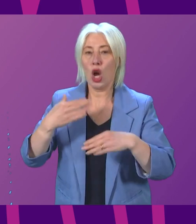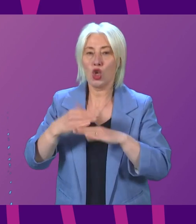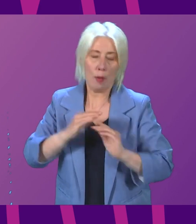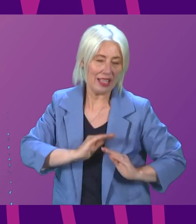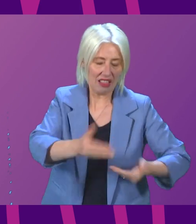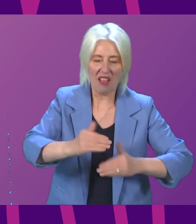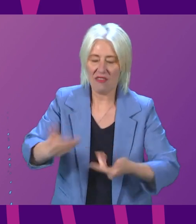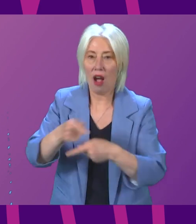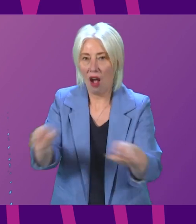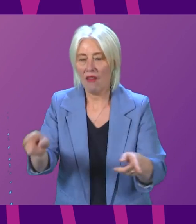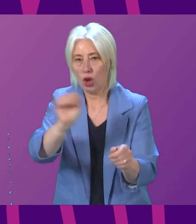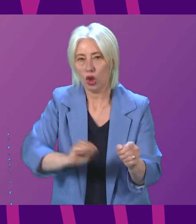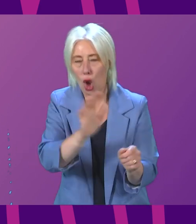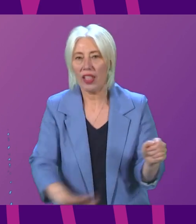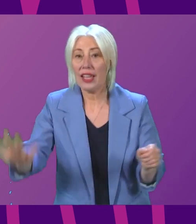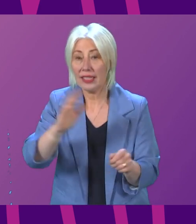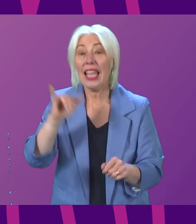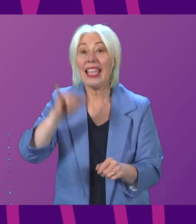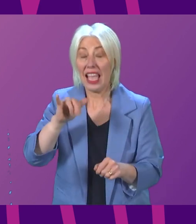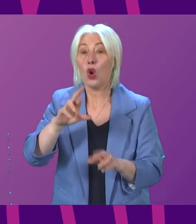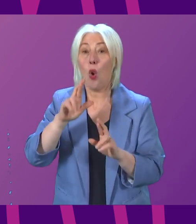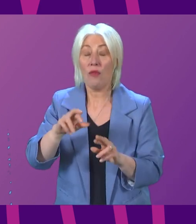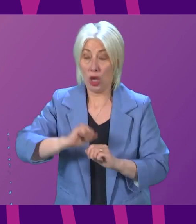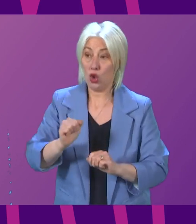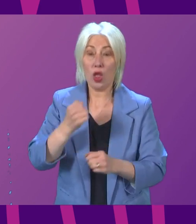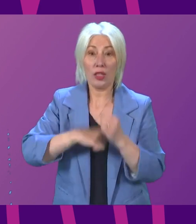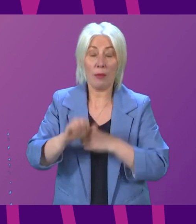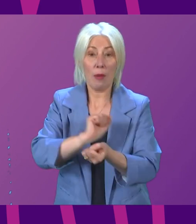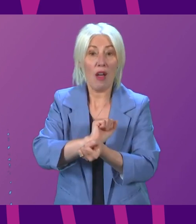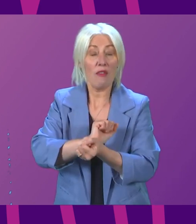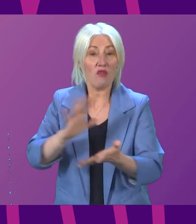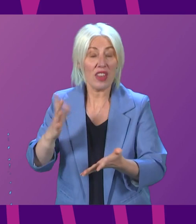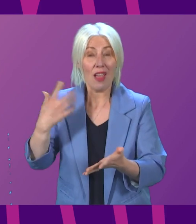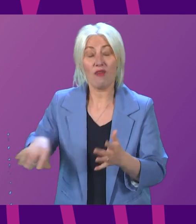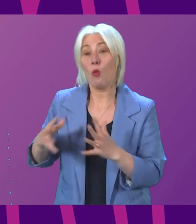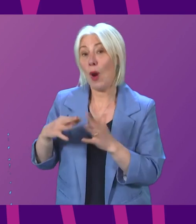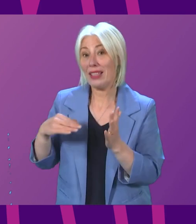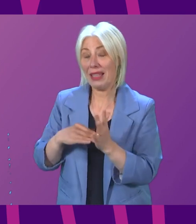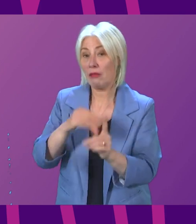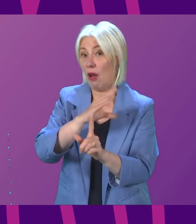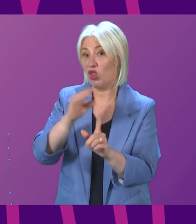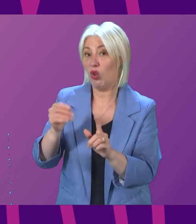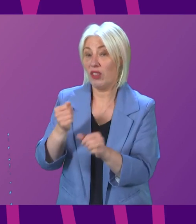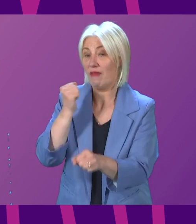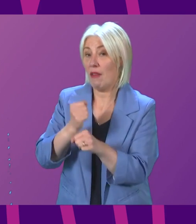for Scotland. And yes, I hope freeing Scotland from continued Westminster Tory government.